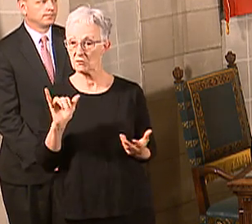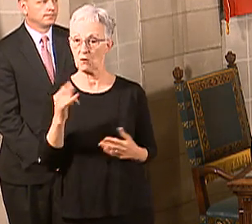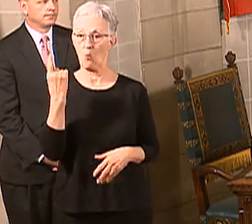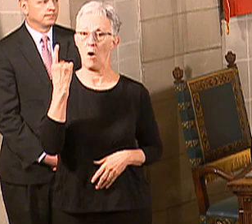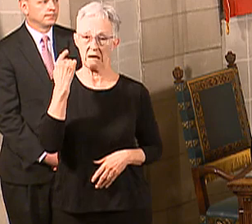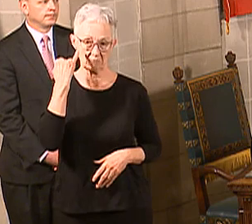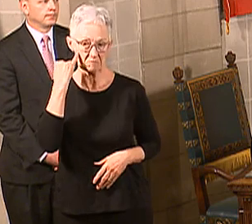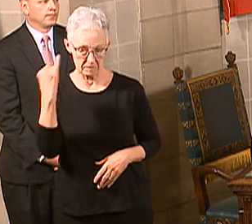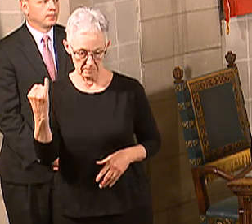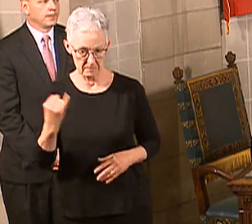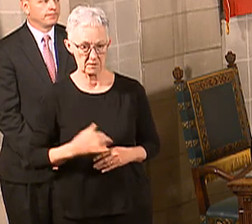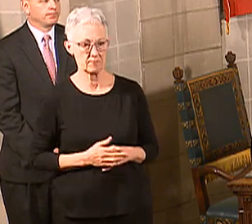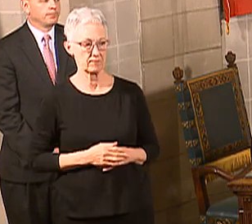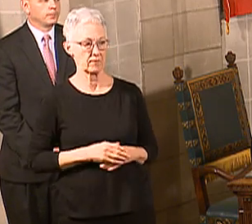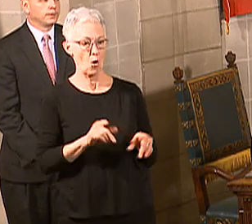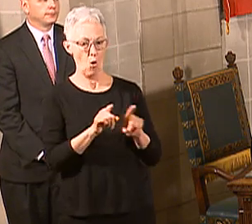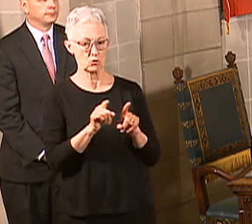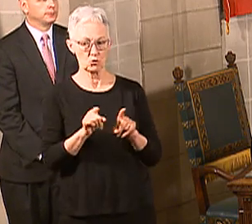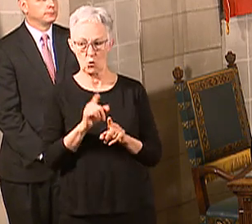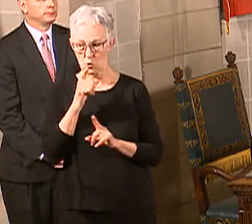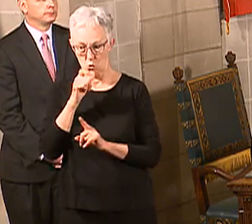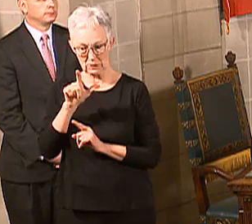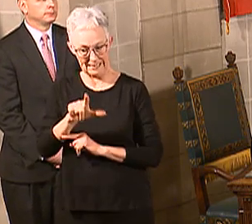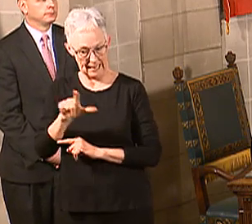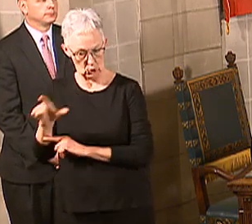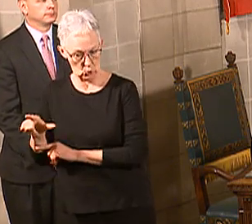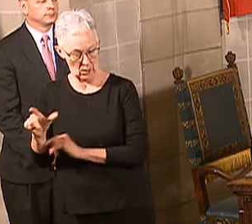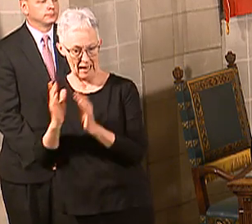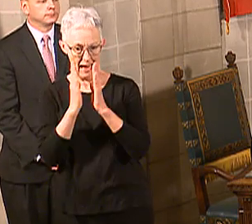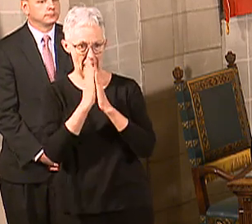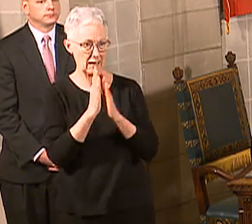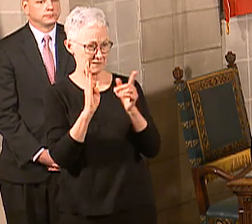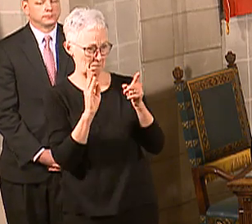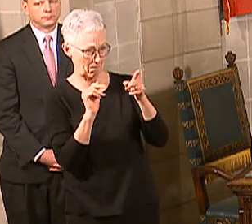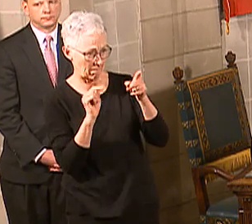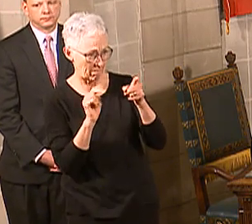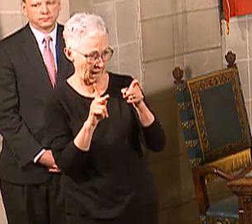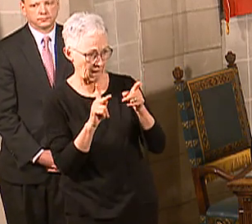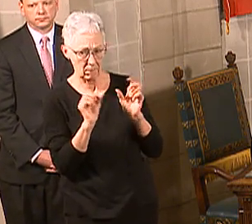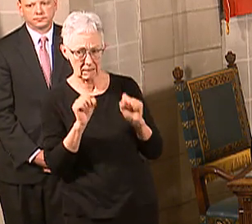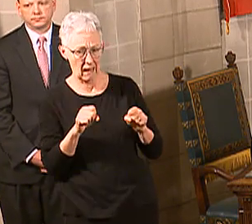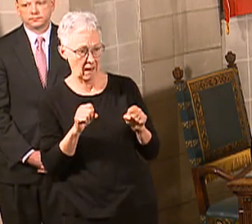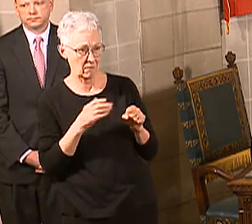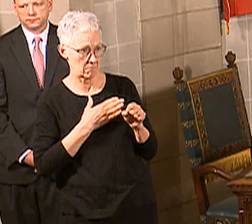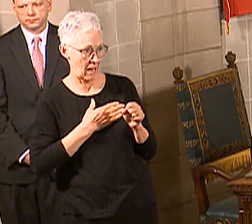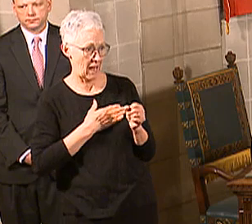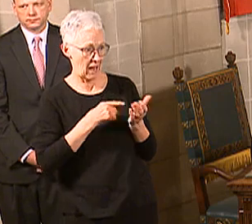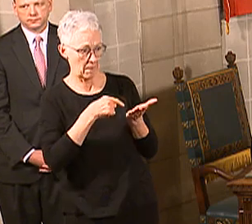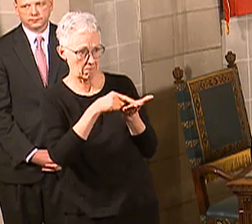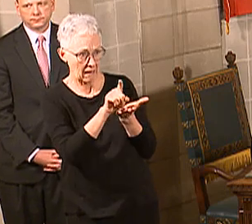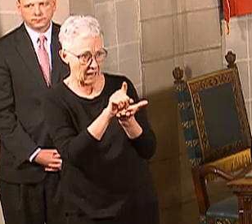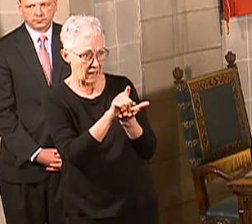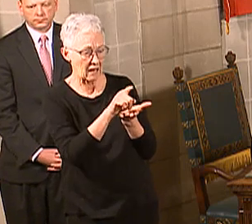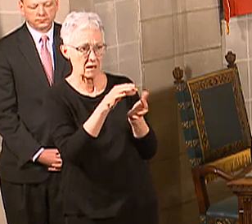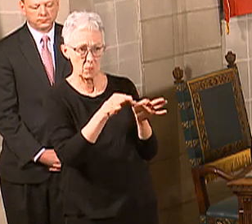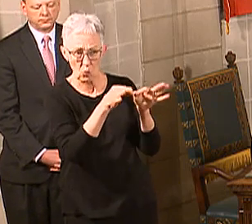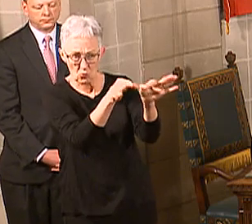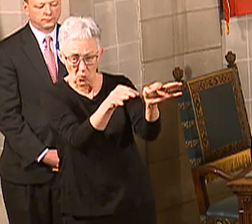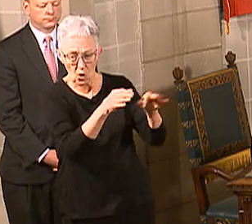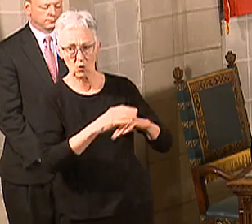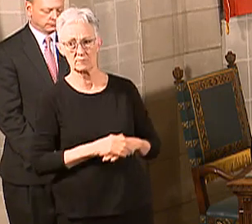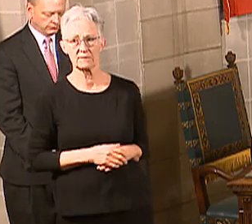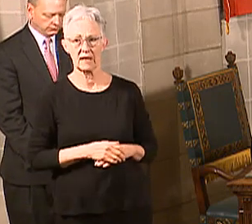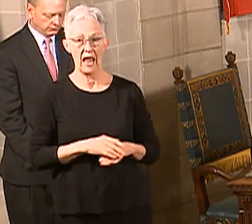reach out to your banks, work out if you've got loan agreements with them. Also, as a small business, you're eligible for that